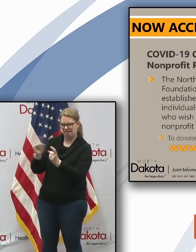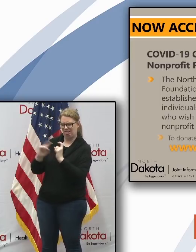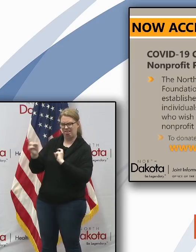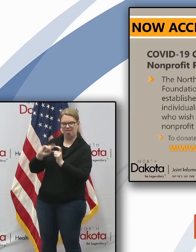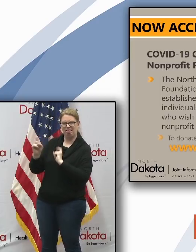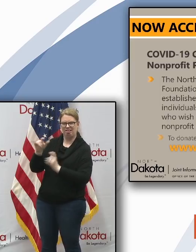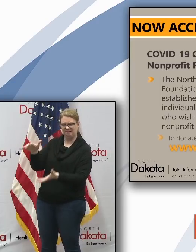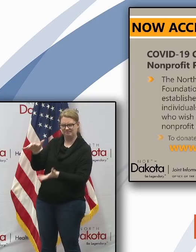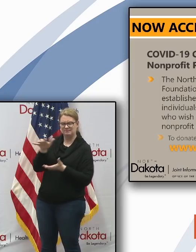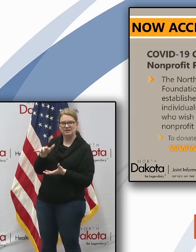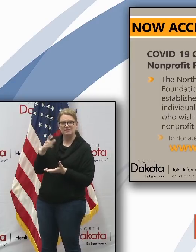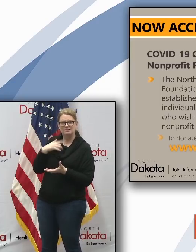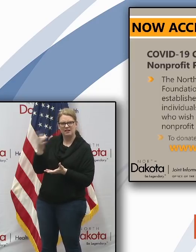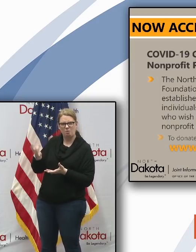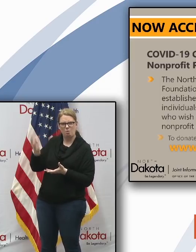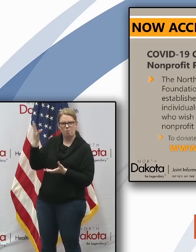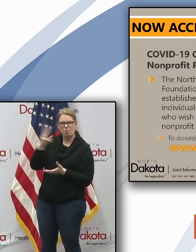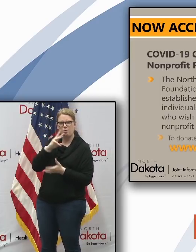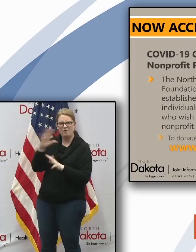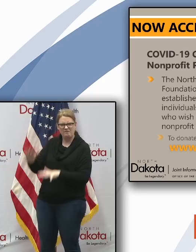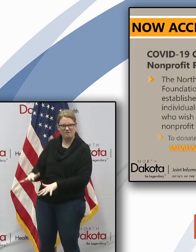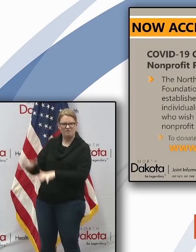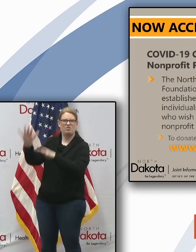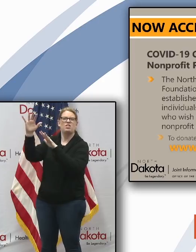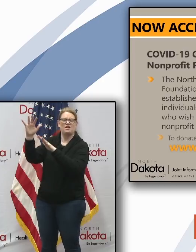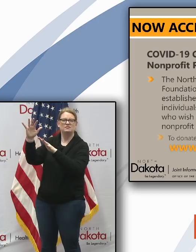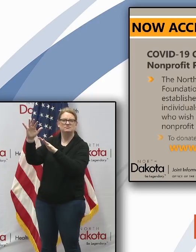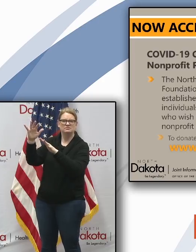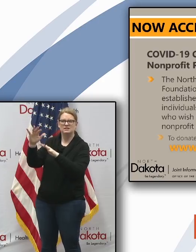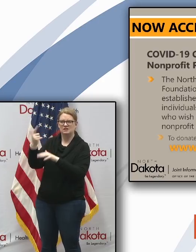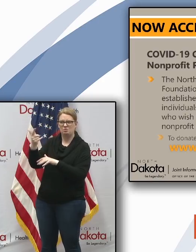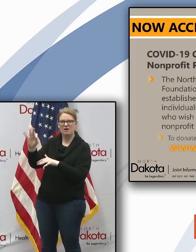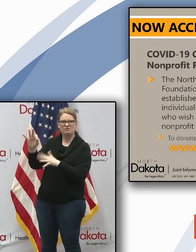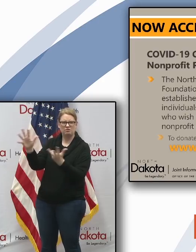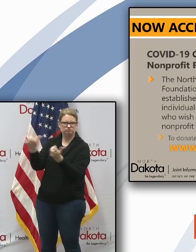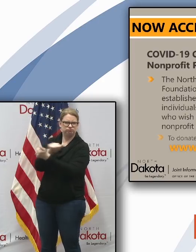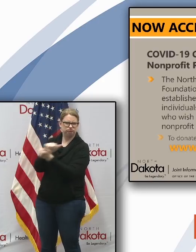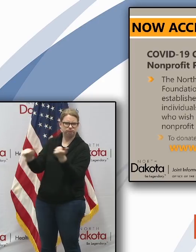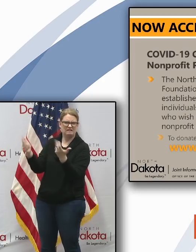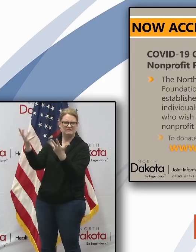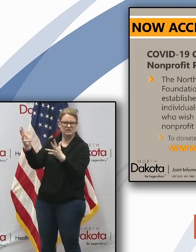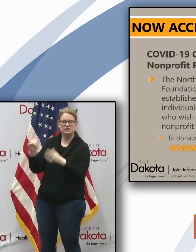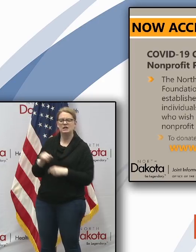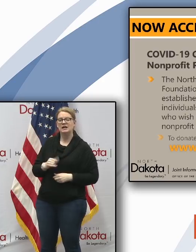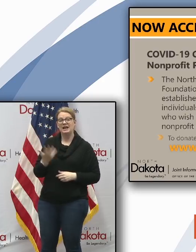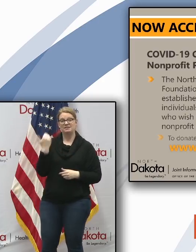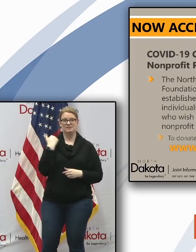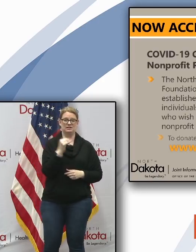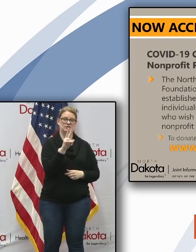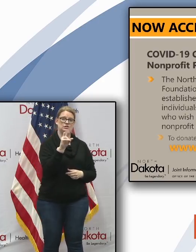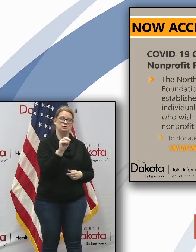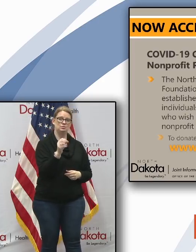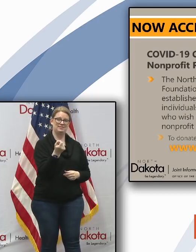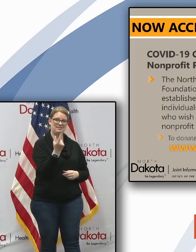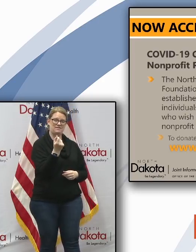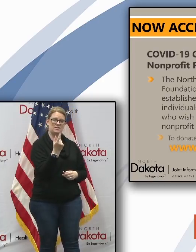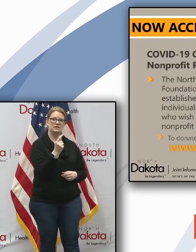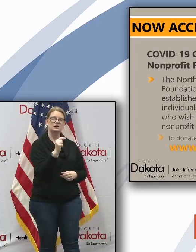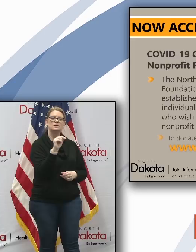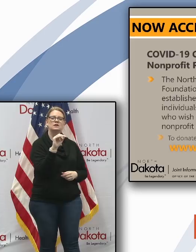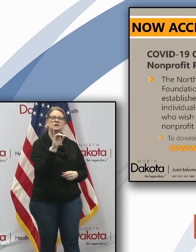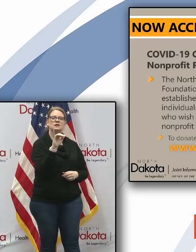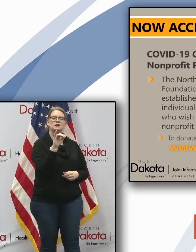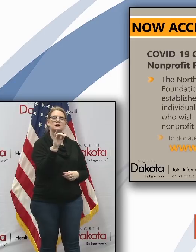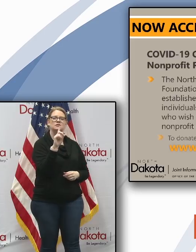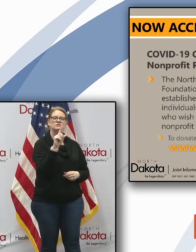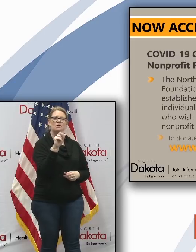huge floods that that devastated grand forks and in 2011 governor jack dowrymple asked them to manage the